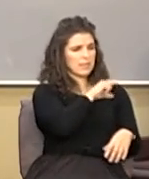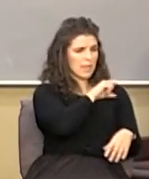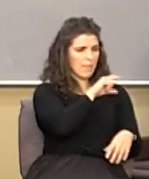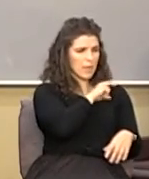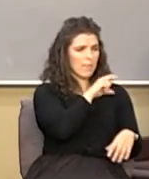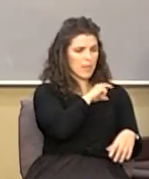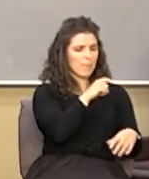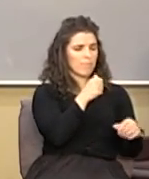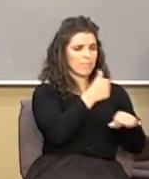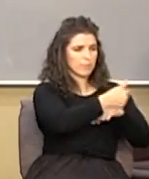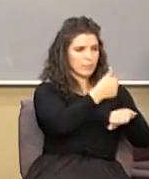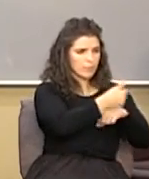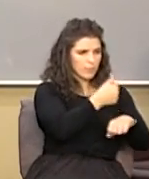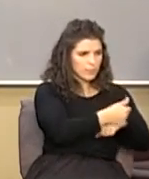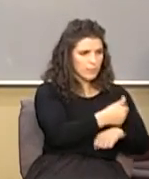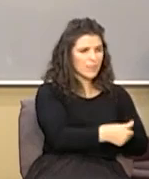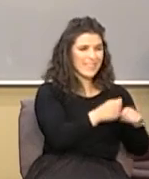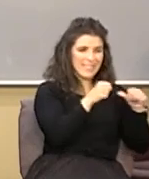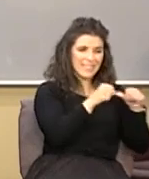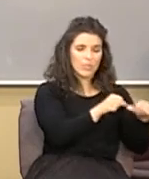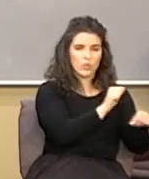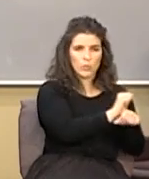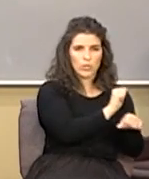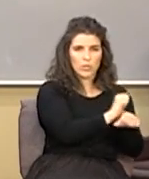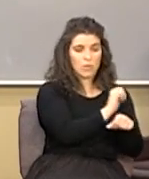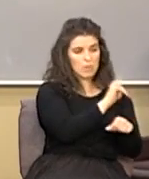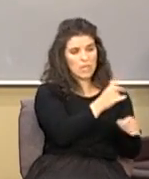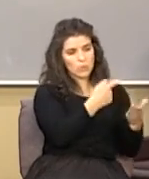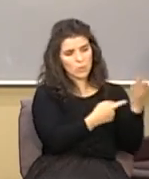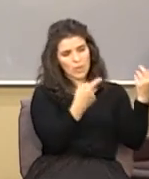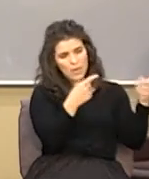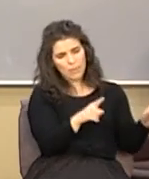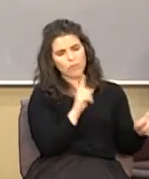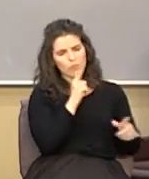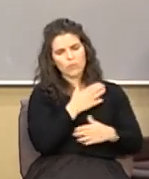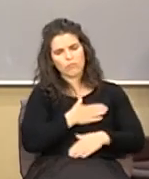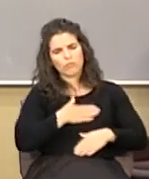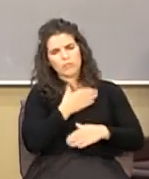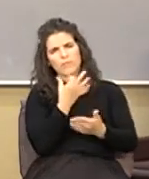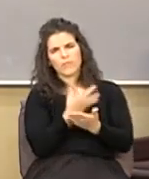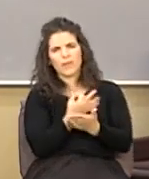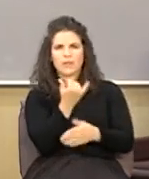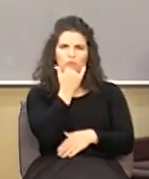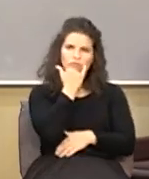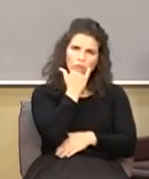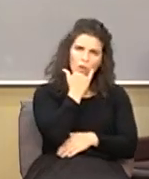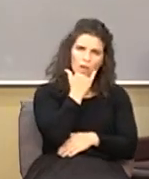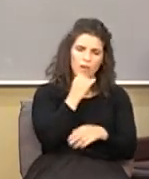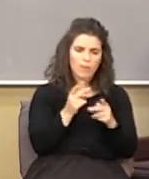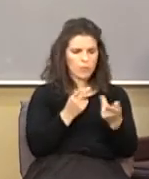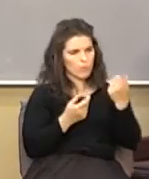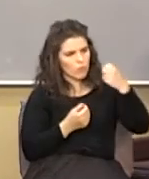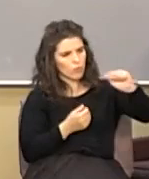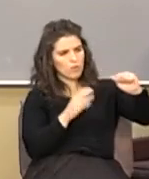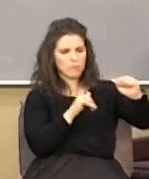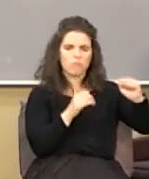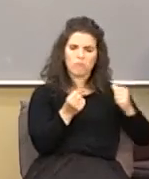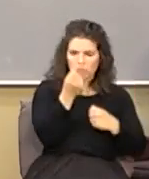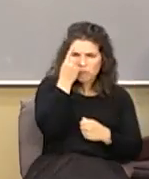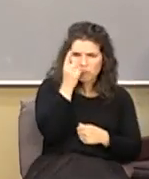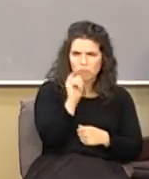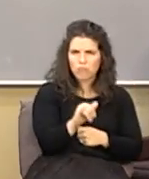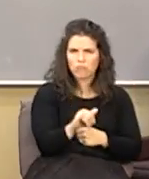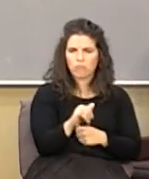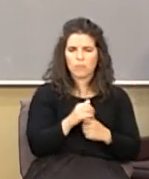so just appreciate the fact that it was wrong and when people wanted to protest that you could understand that